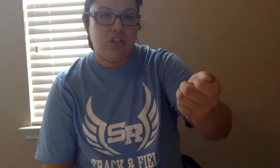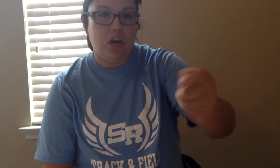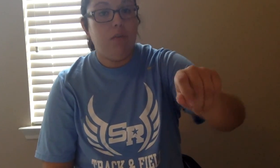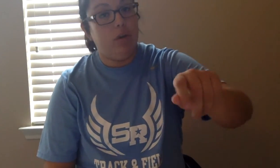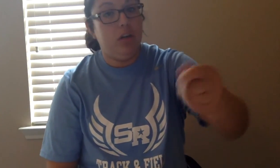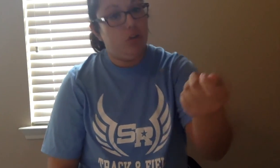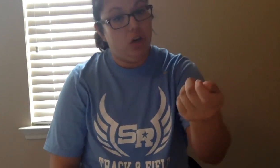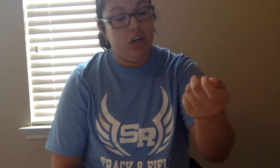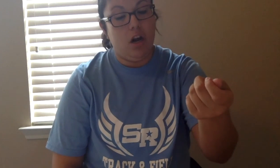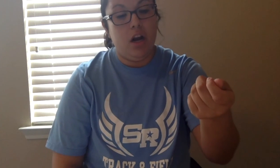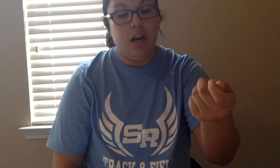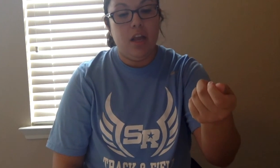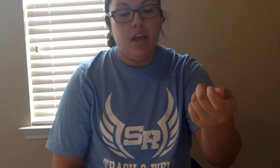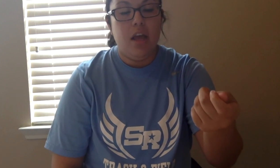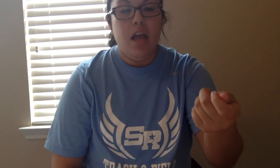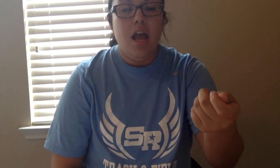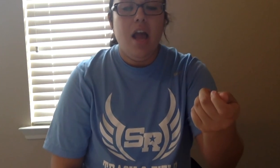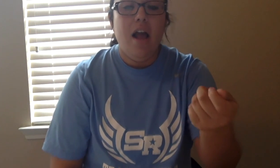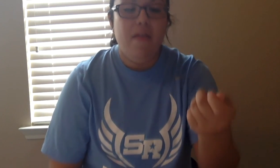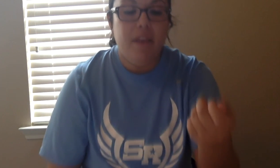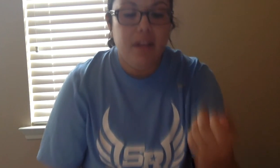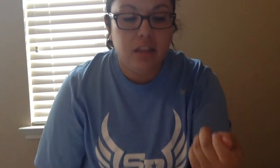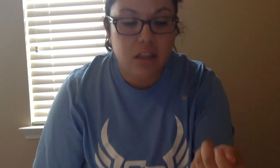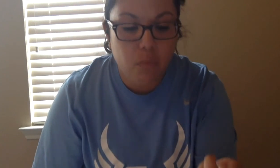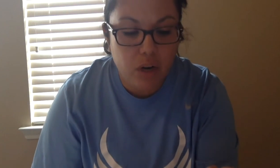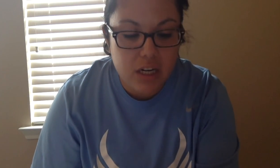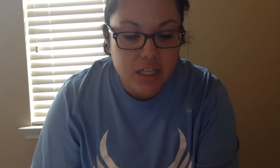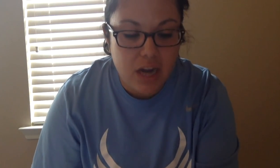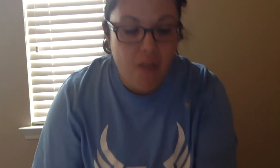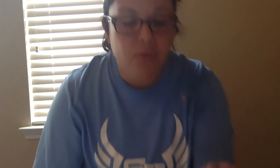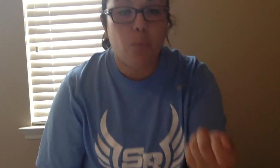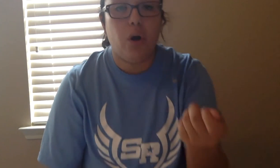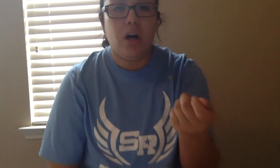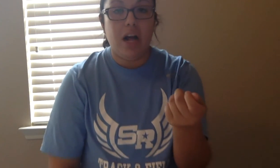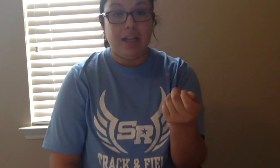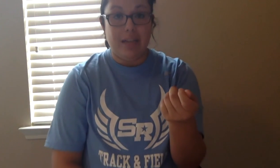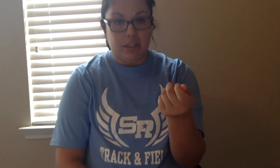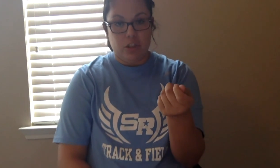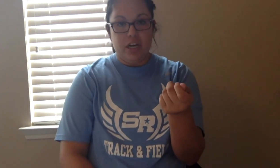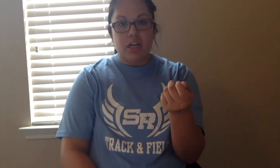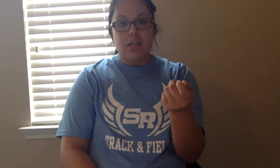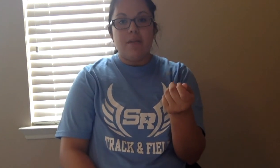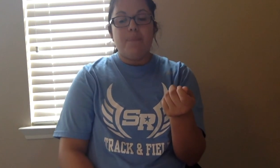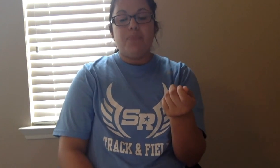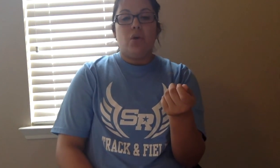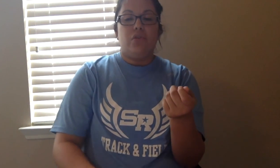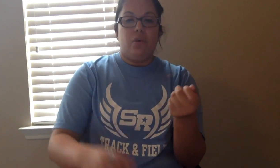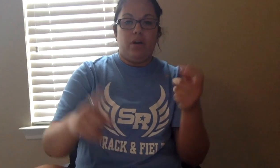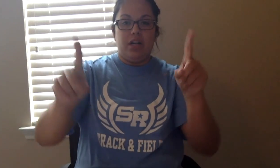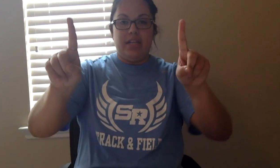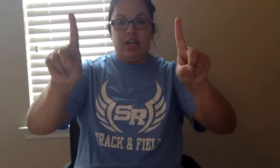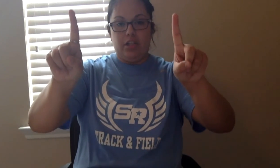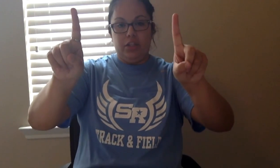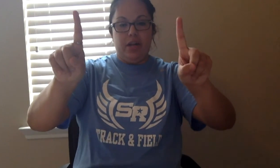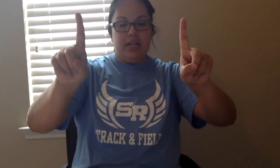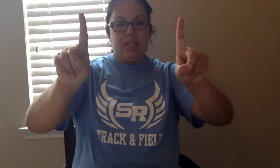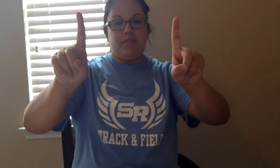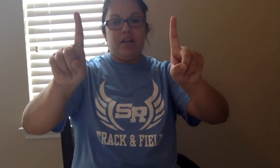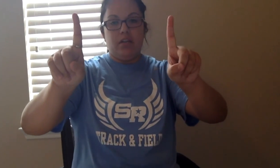stove we're gonna turn it on and then we're gonna sign the word electric so we're gonna take our two index fingers